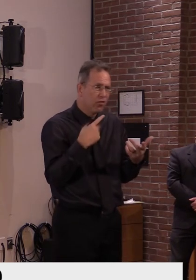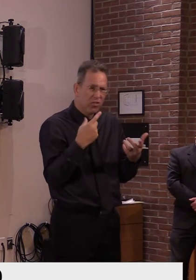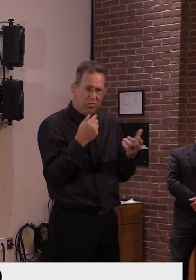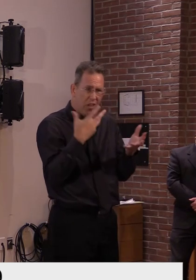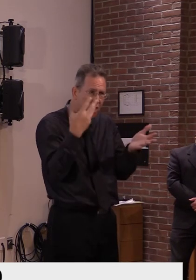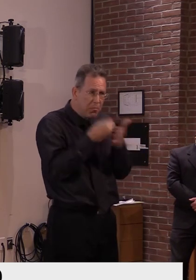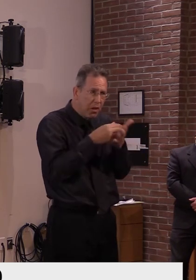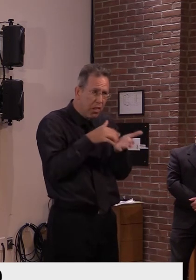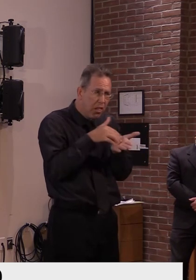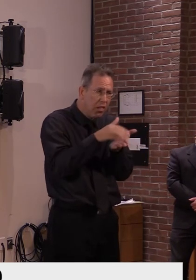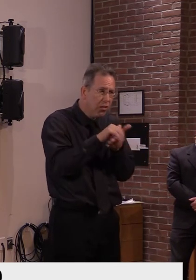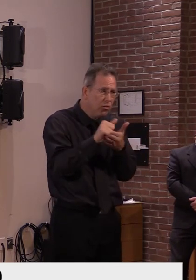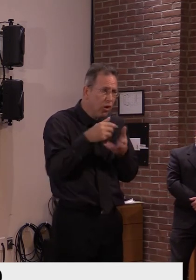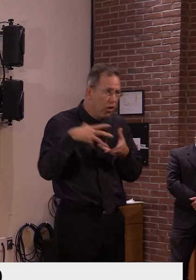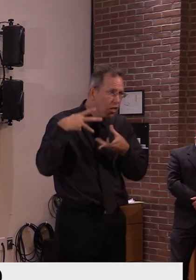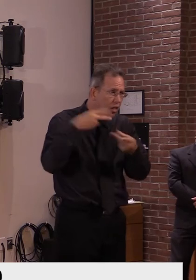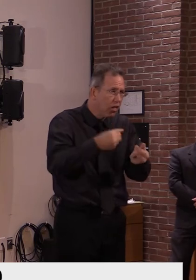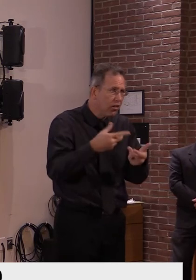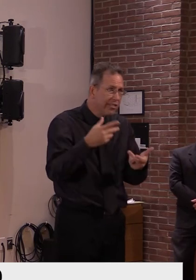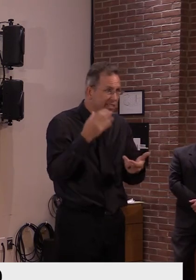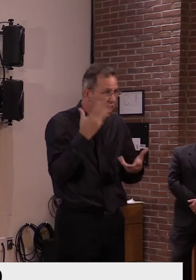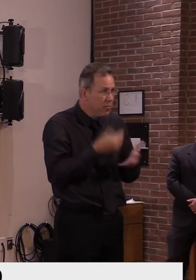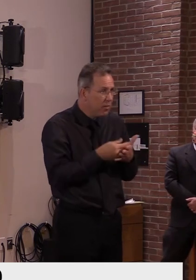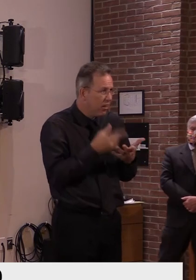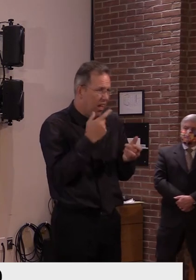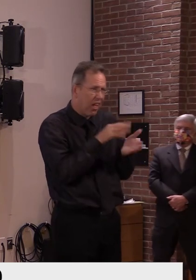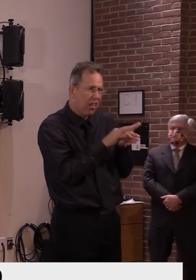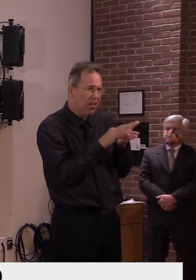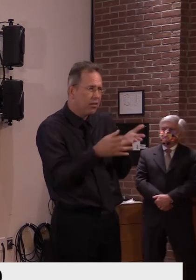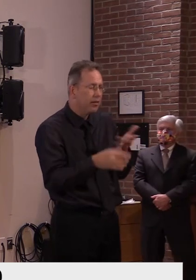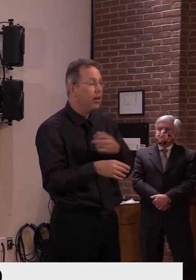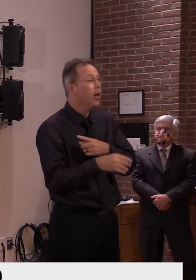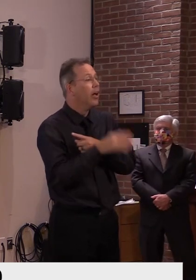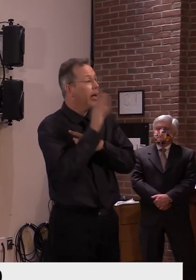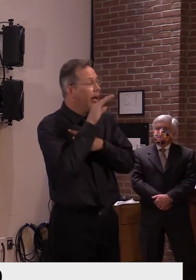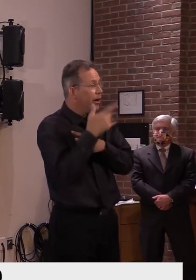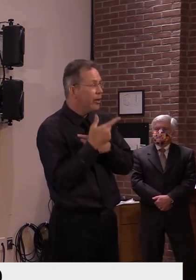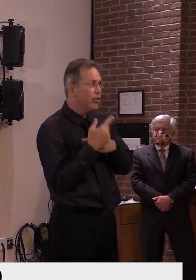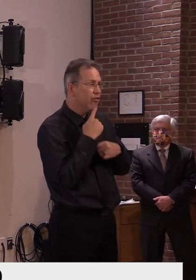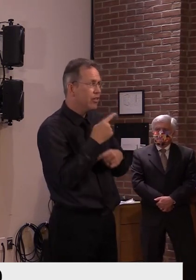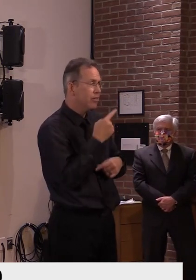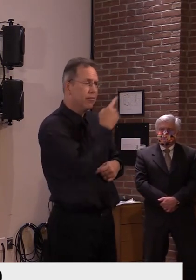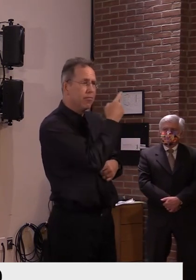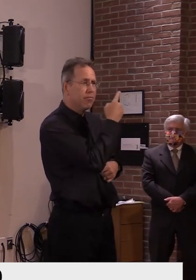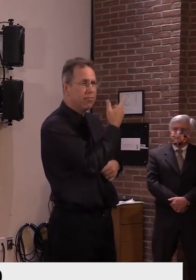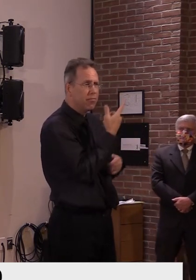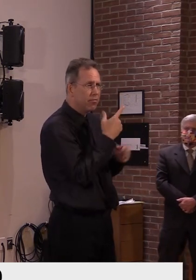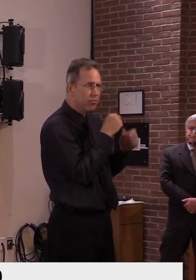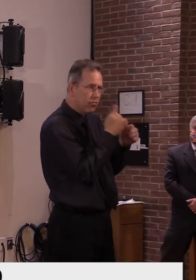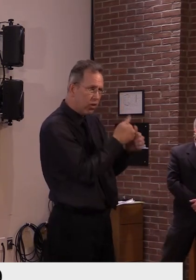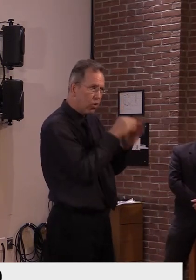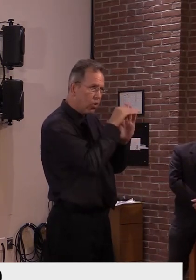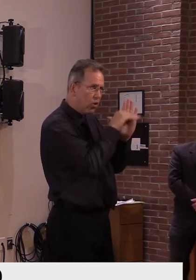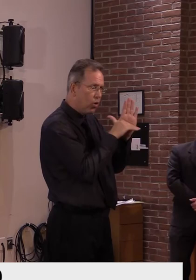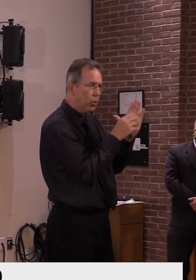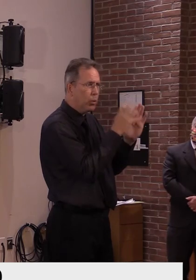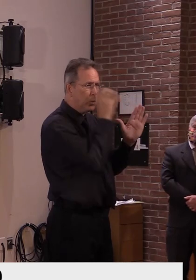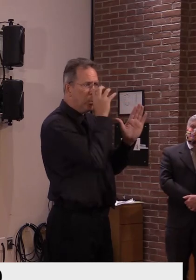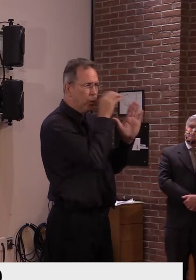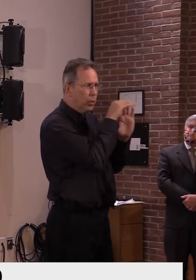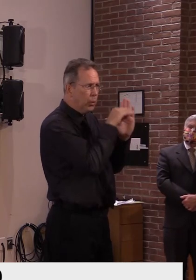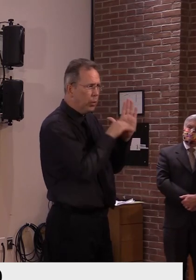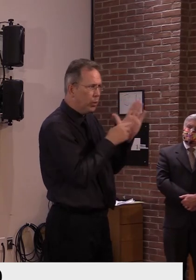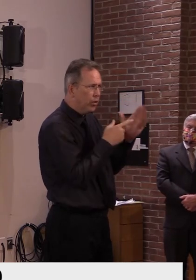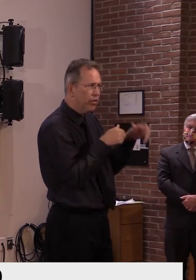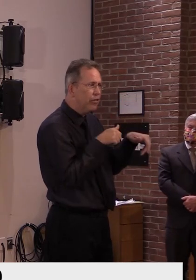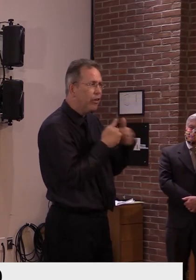guidelines from the federal government, uh, that make it even more problematic. I mean, these aren't, these are new guidelines that they